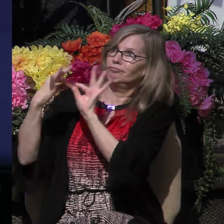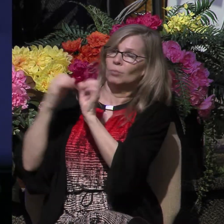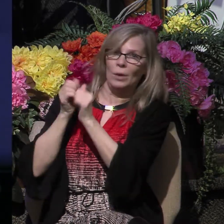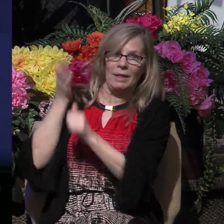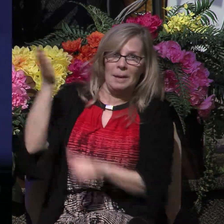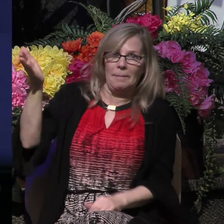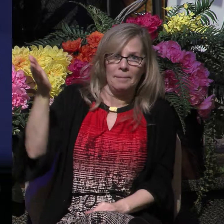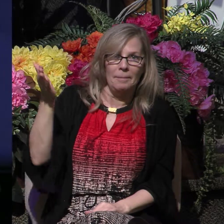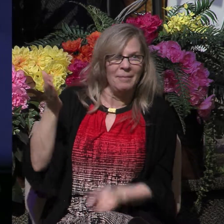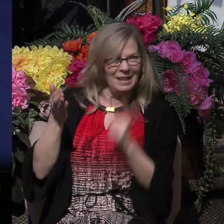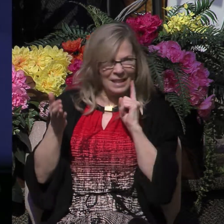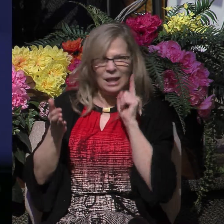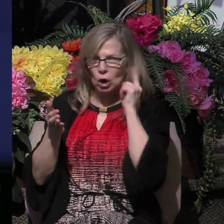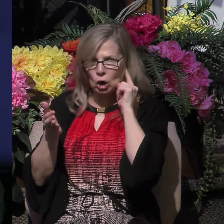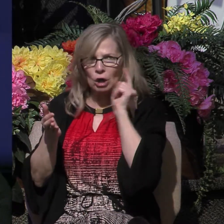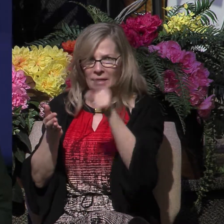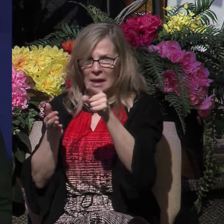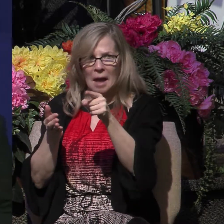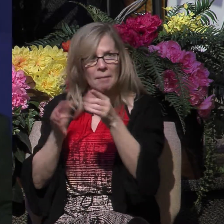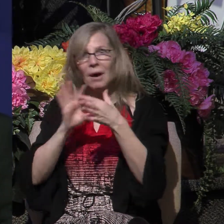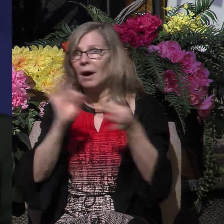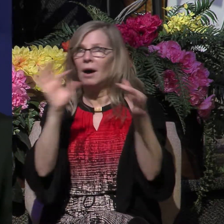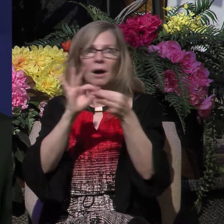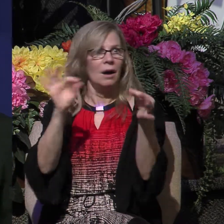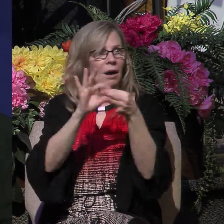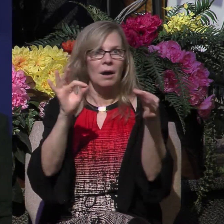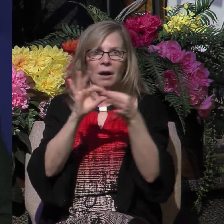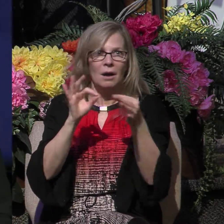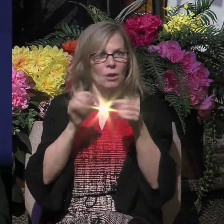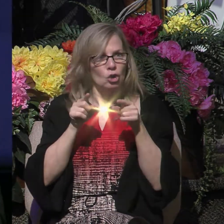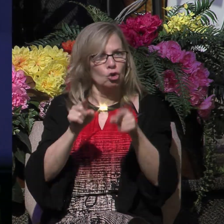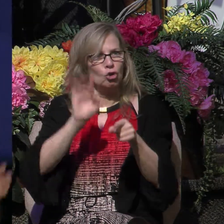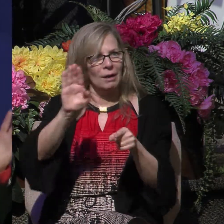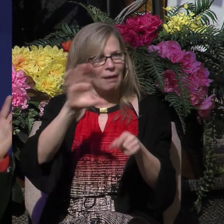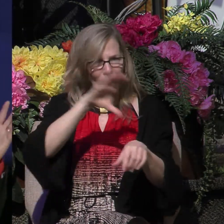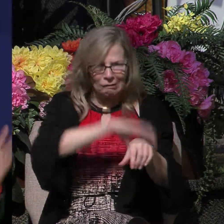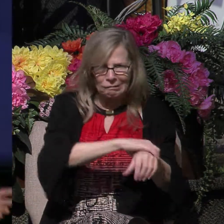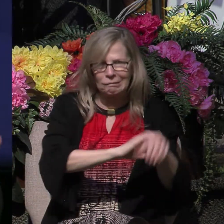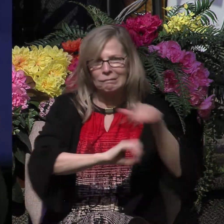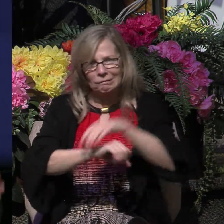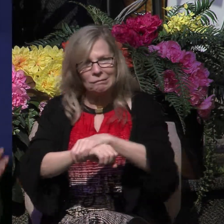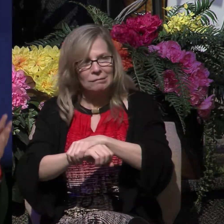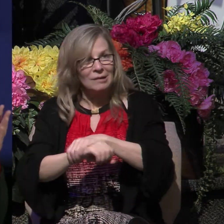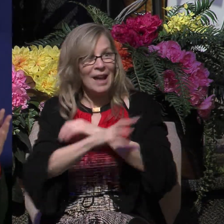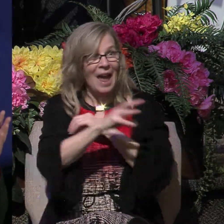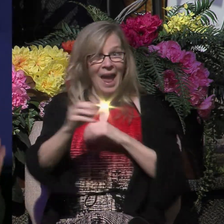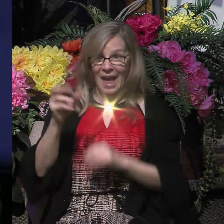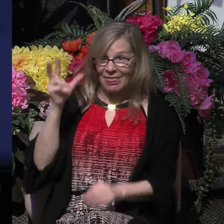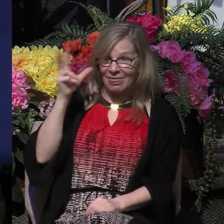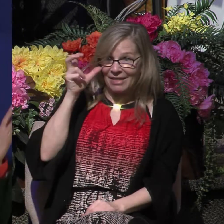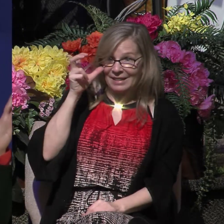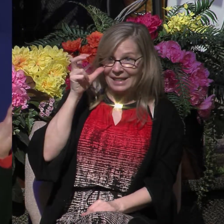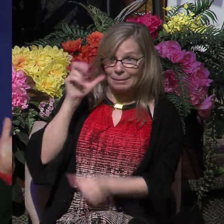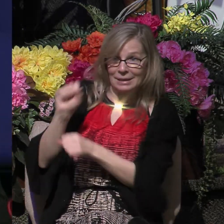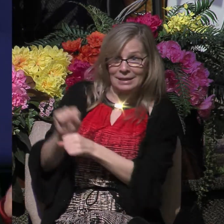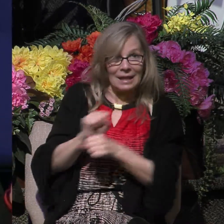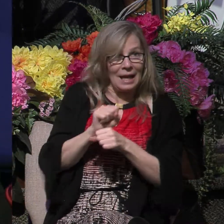Silas were proclaiming salvation in Jesus Christ. After all, the demon-possessed young girl had been announcing